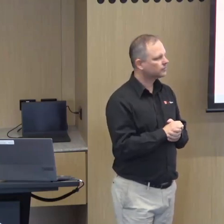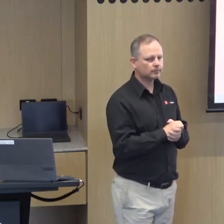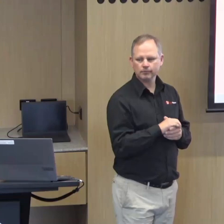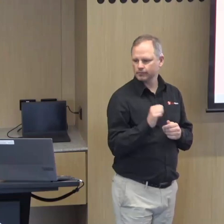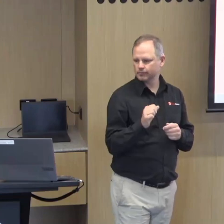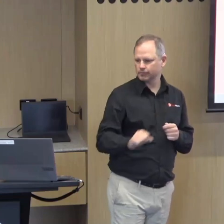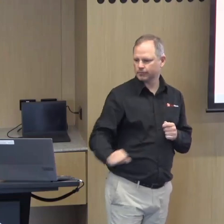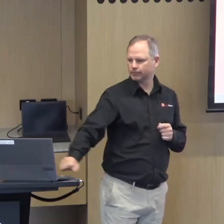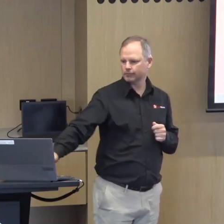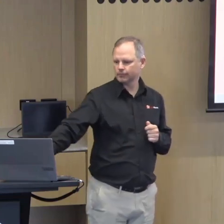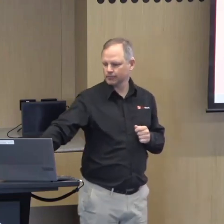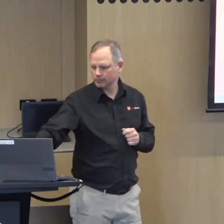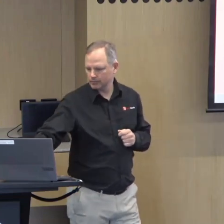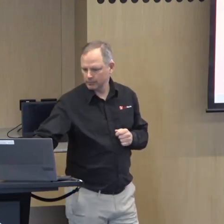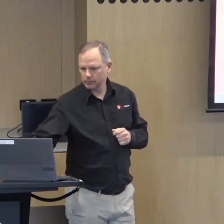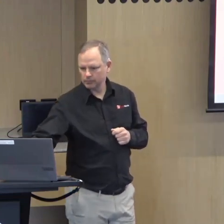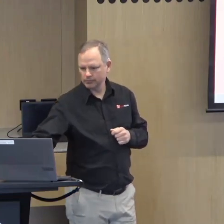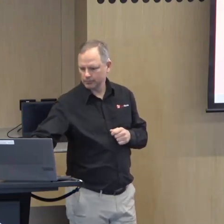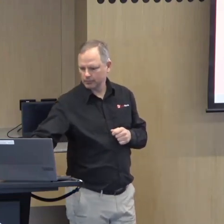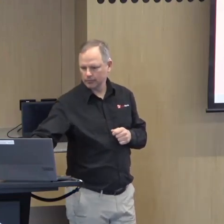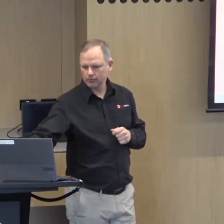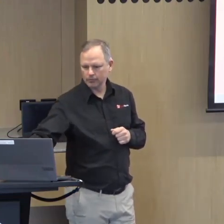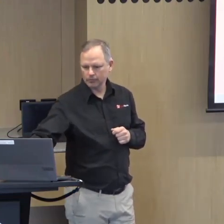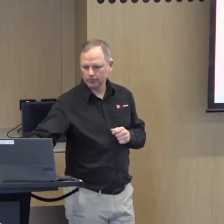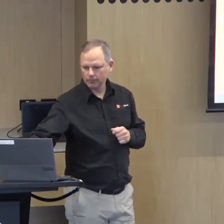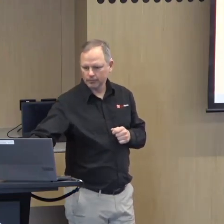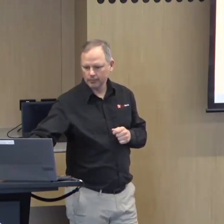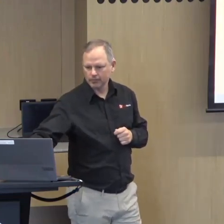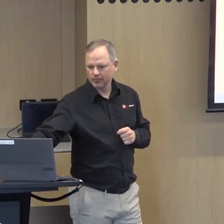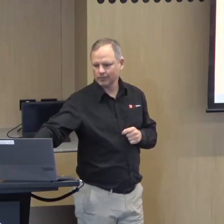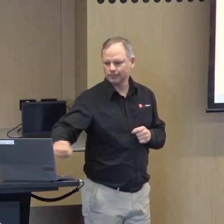and the initials of the people that I've put up here on the screen for you to see.